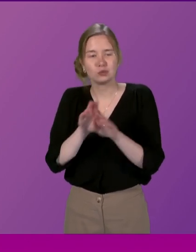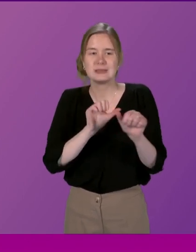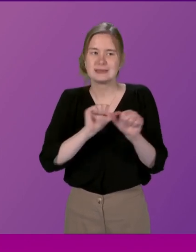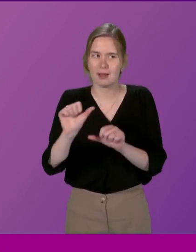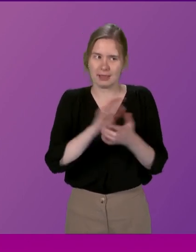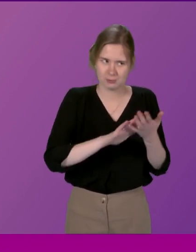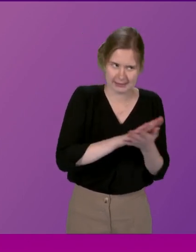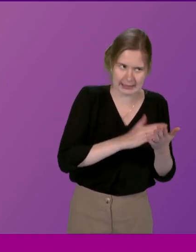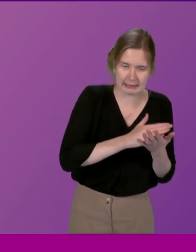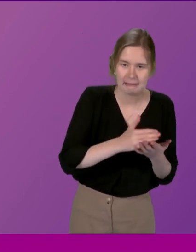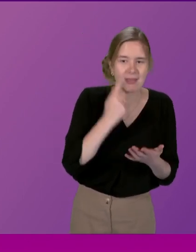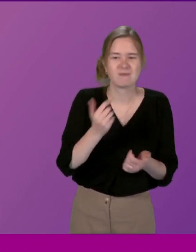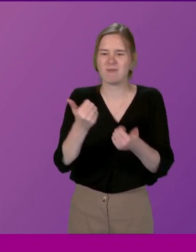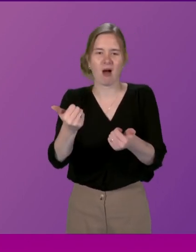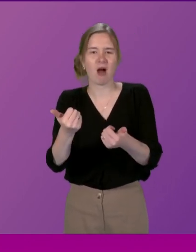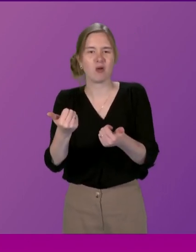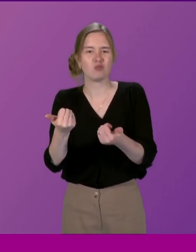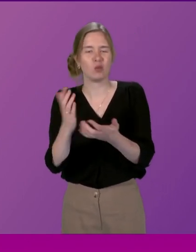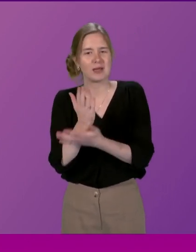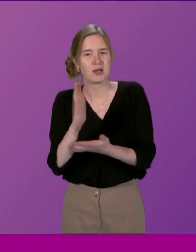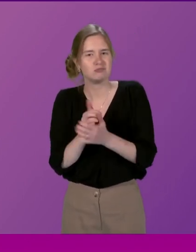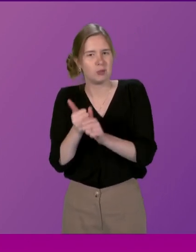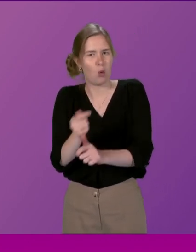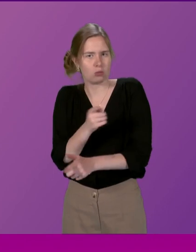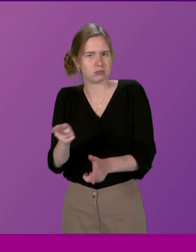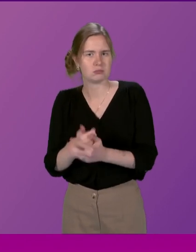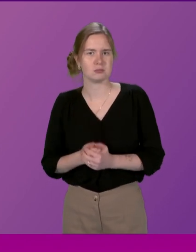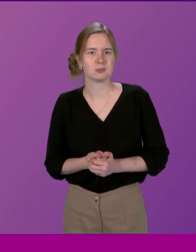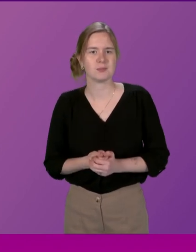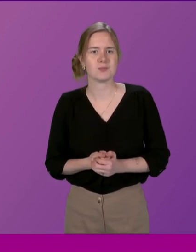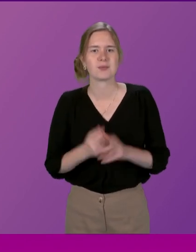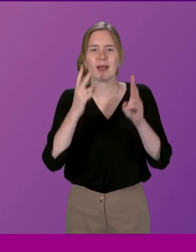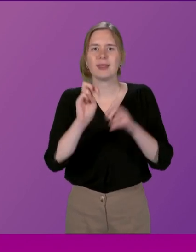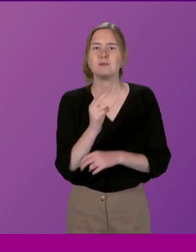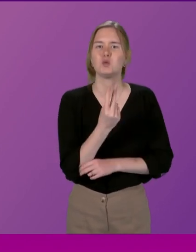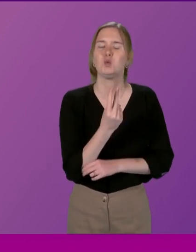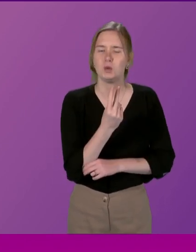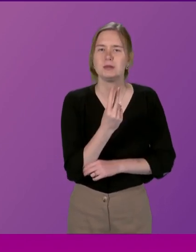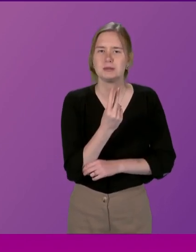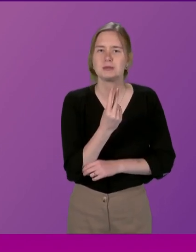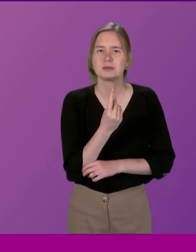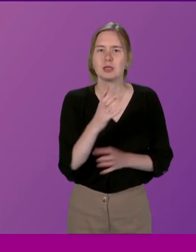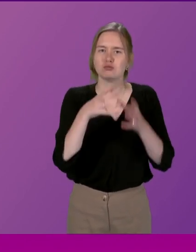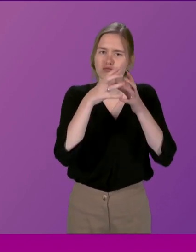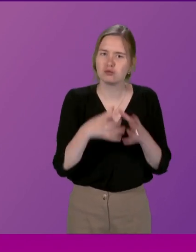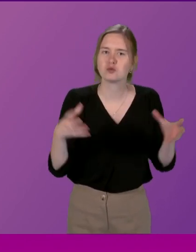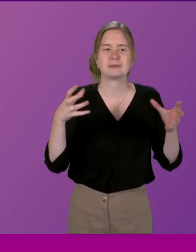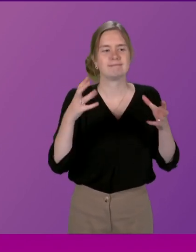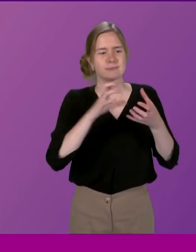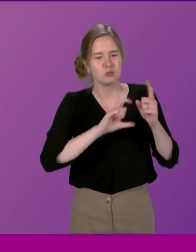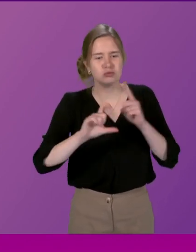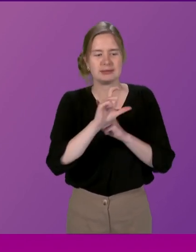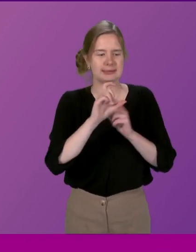is absolutely fine and we can endorse that moving on to theme two growing community engagement